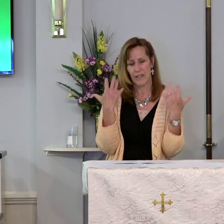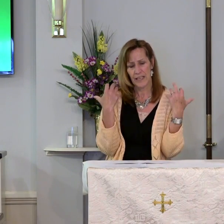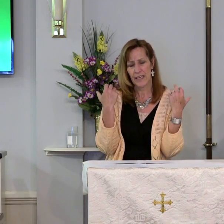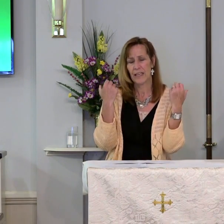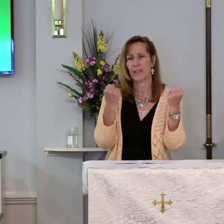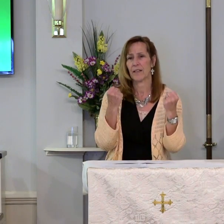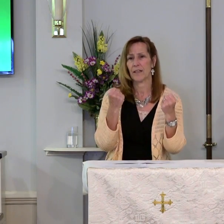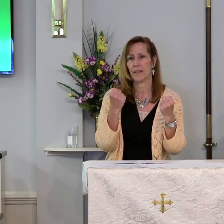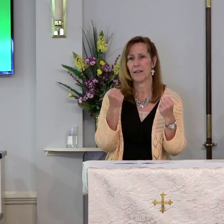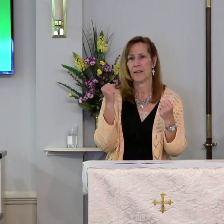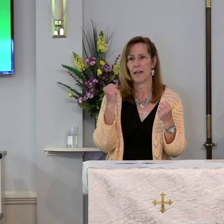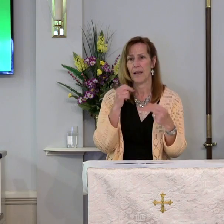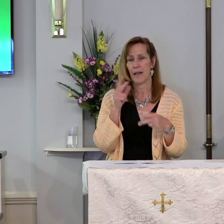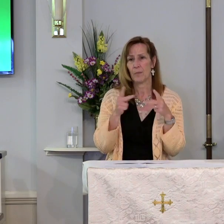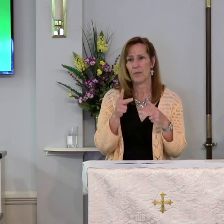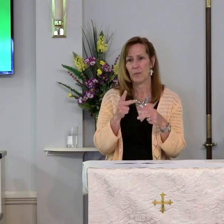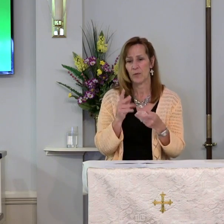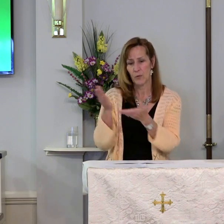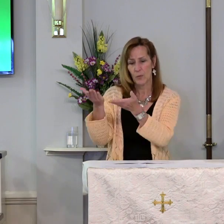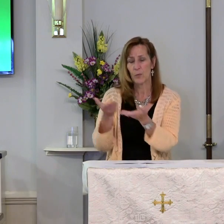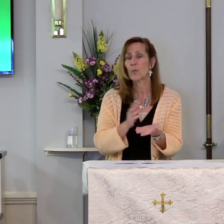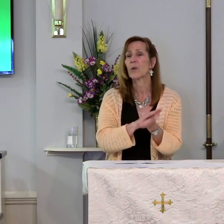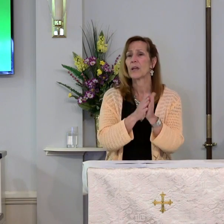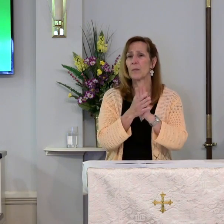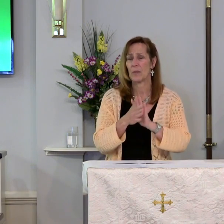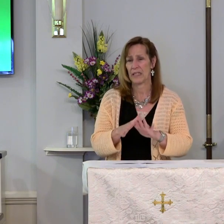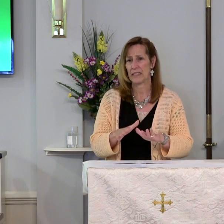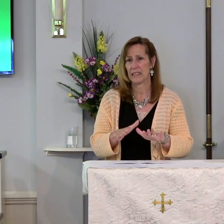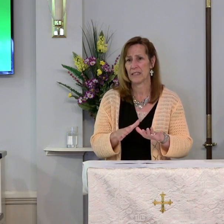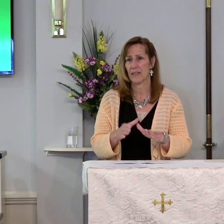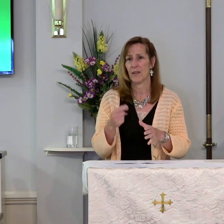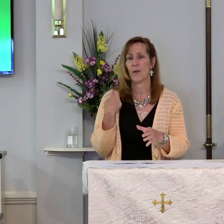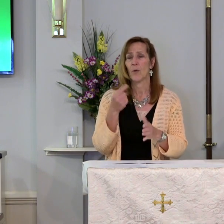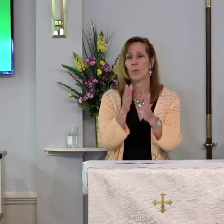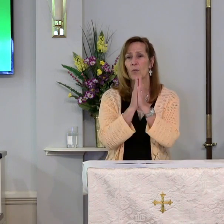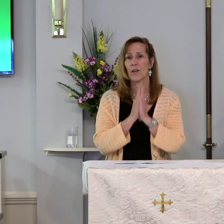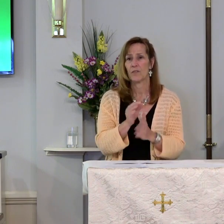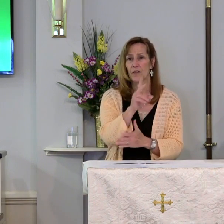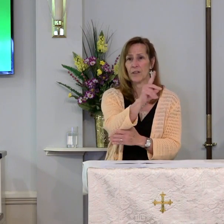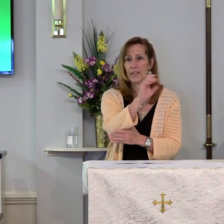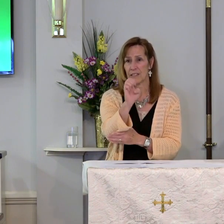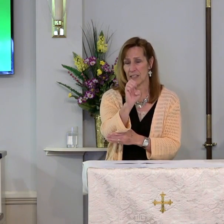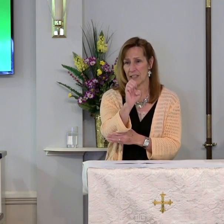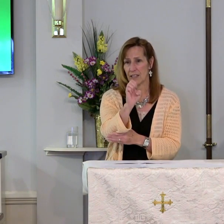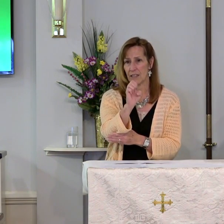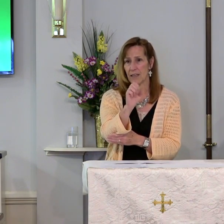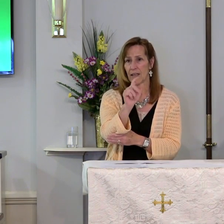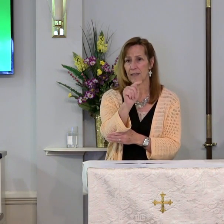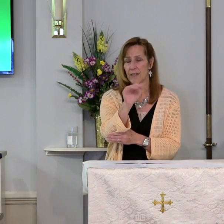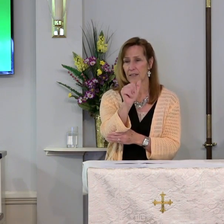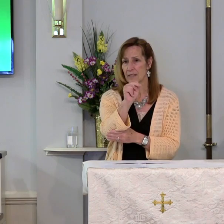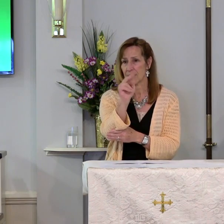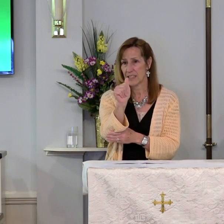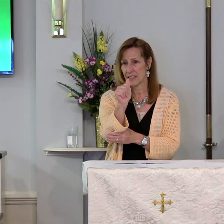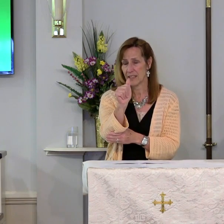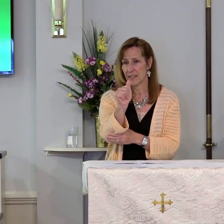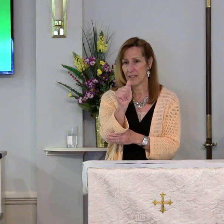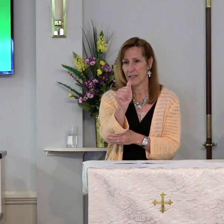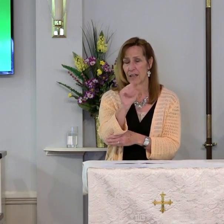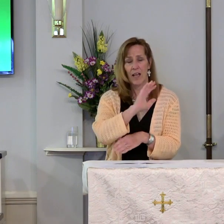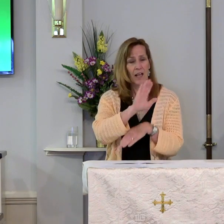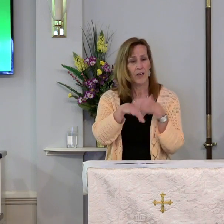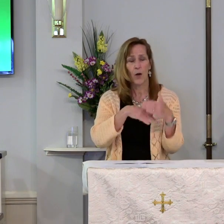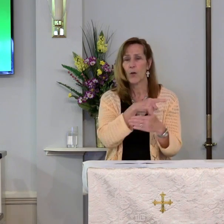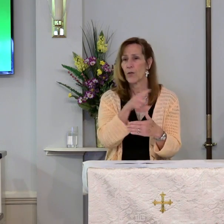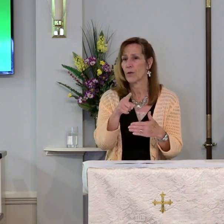and messengers of your peace. We pray for Dee and Tina and